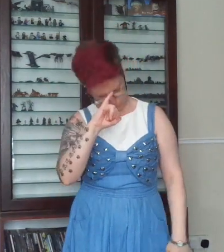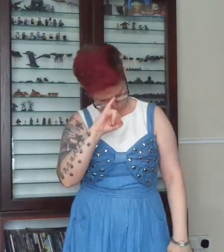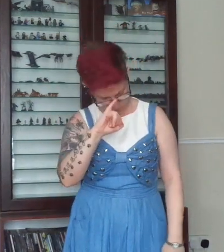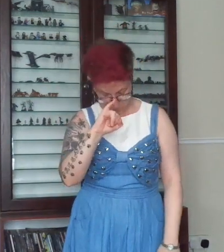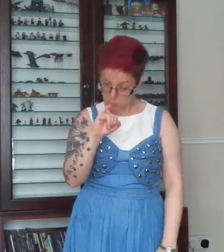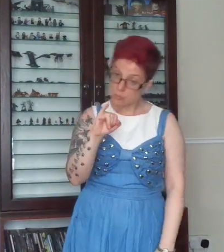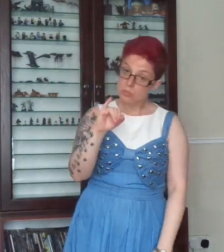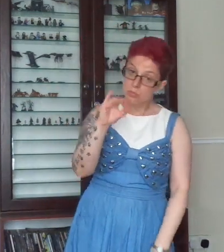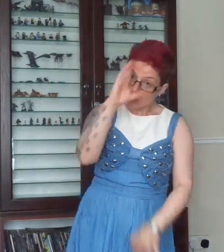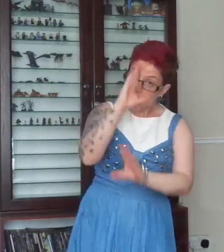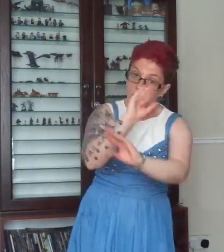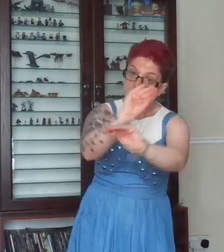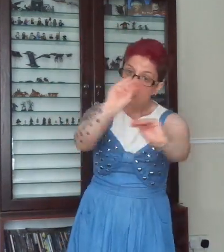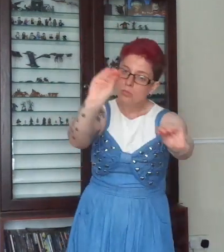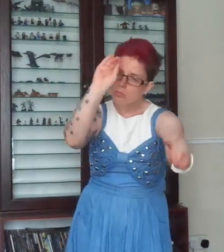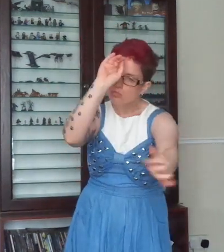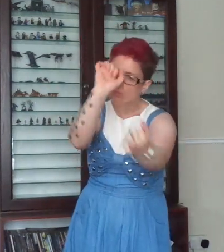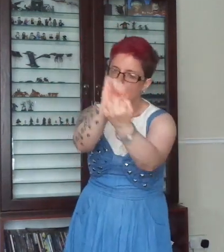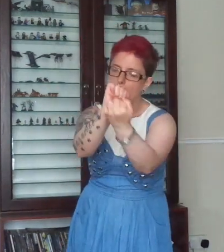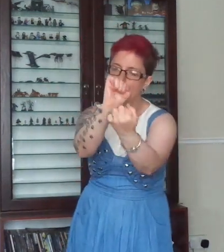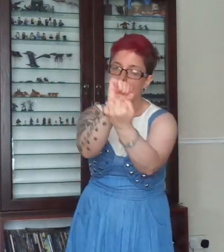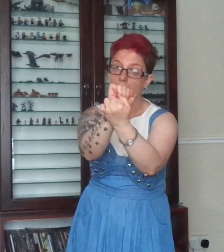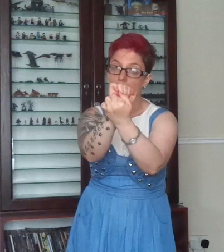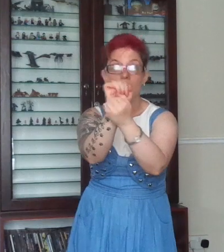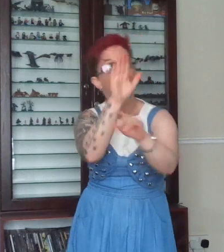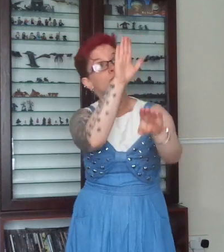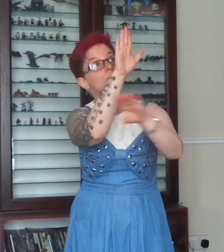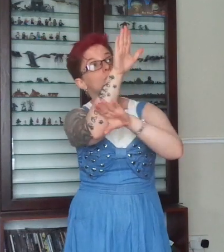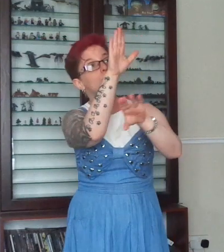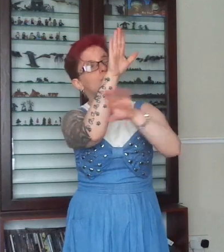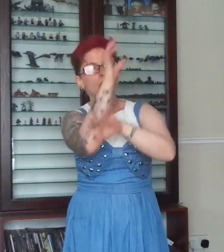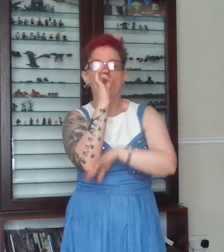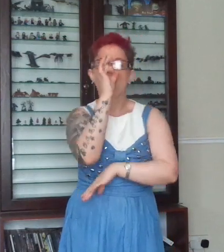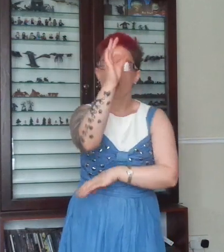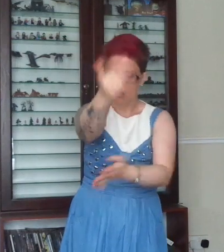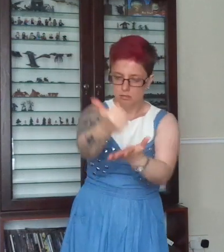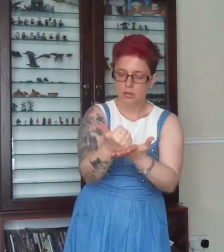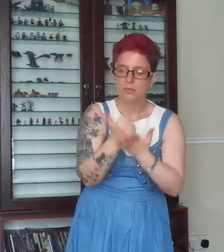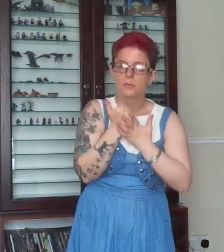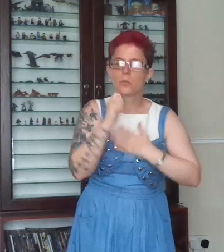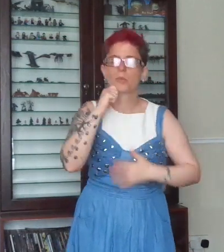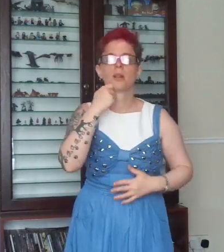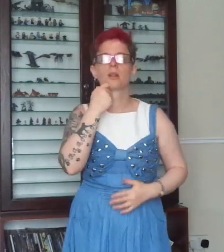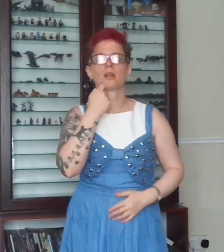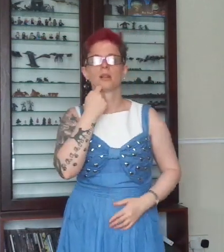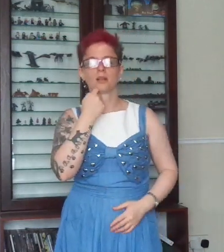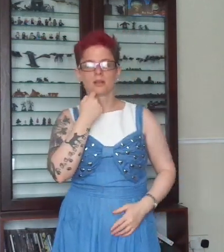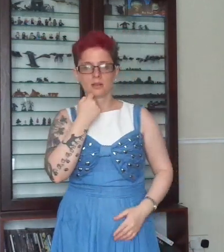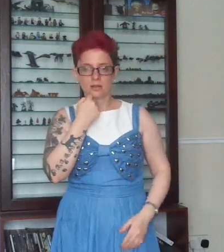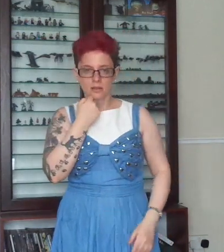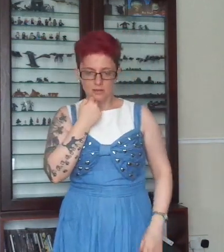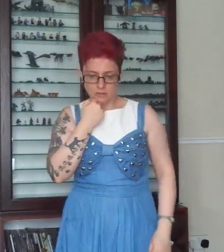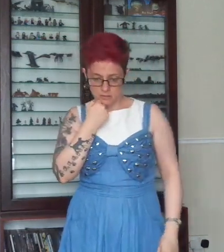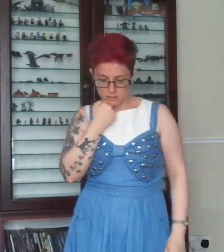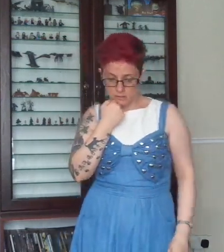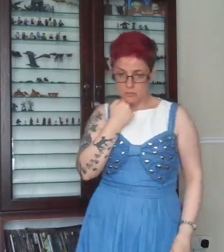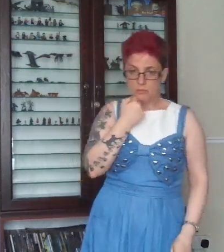told you, someday I'll need your spine to hide behind For fear of moments stolen,